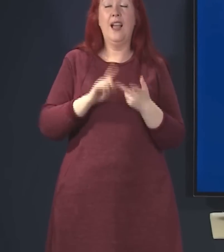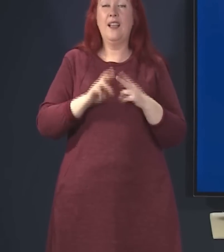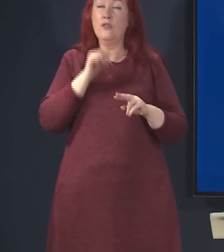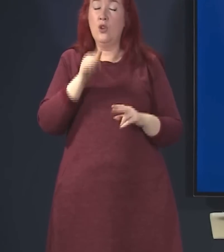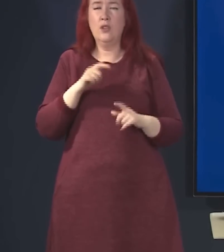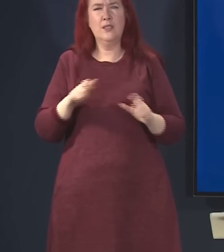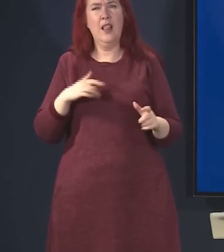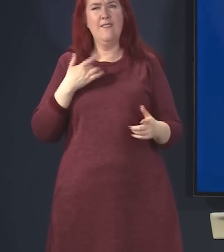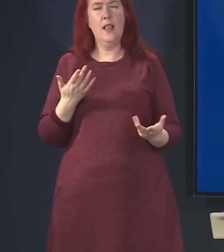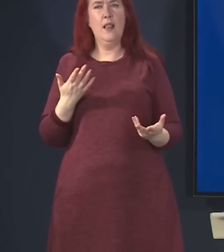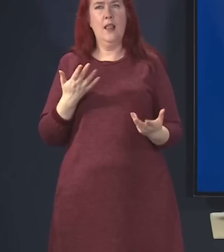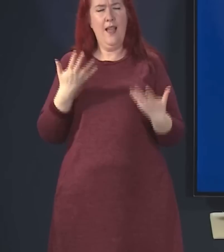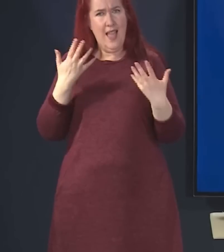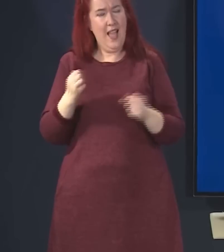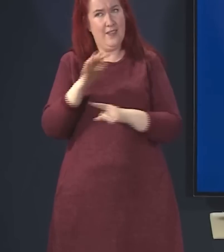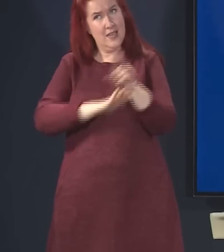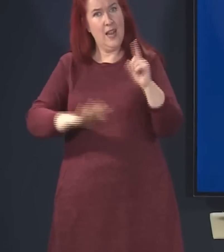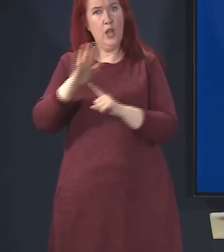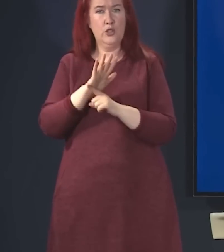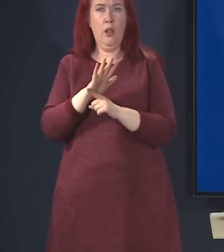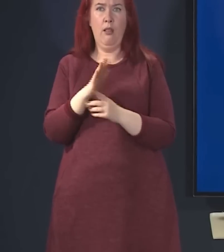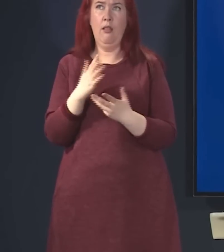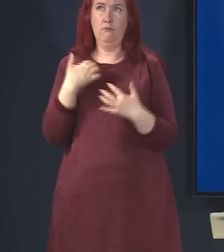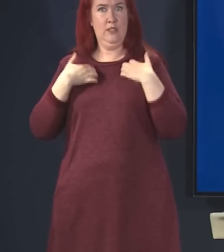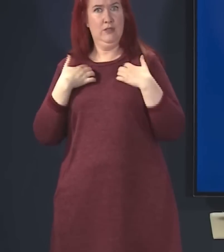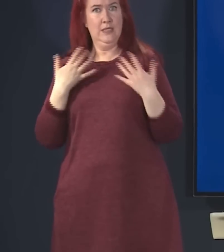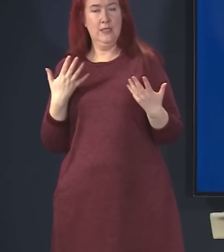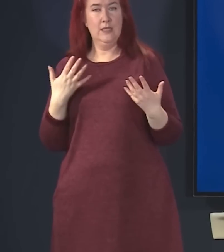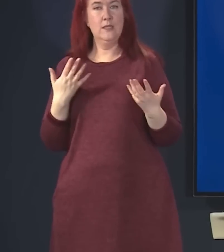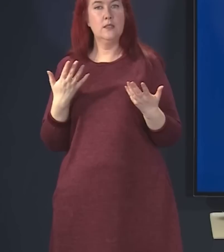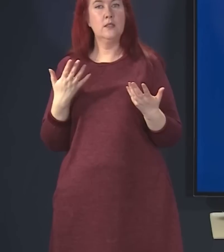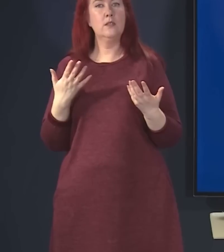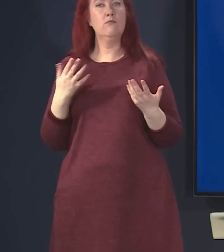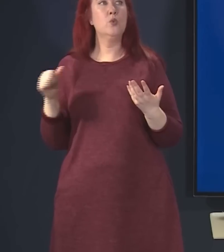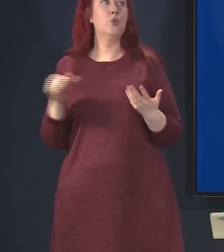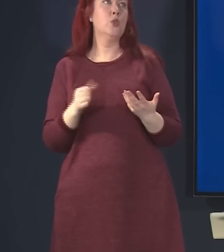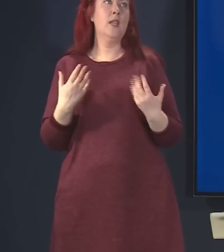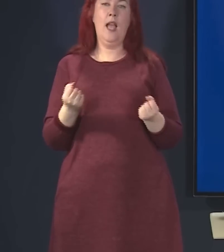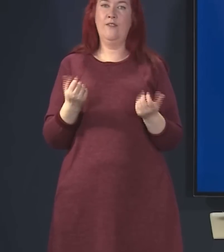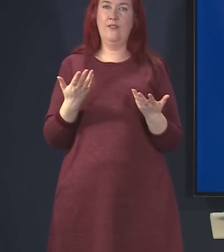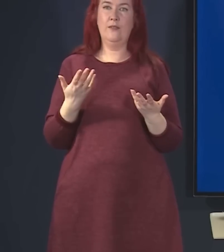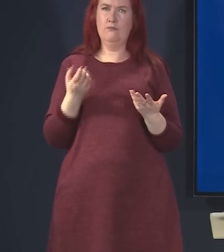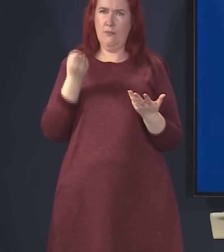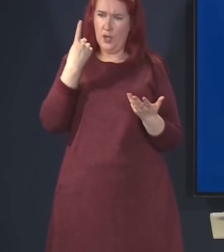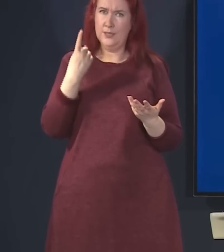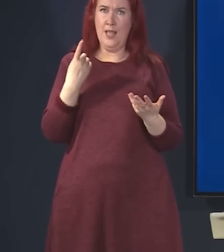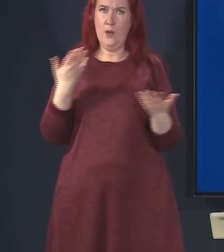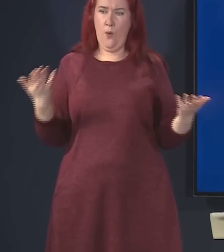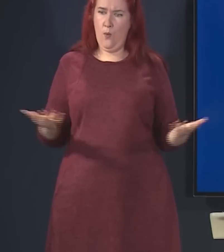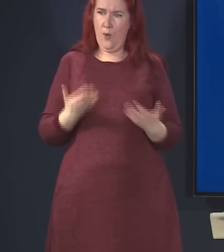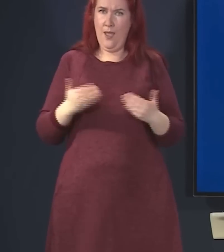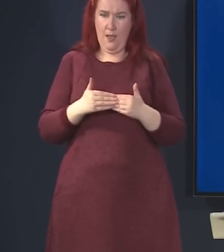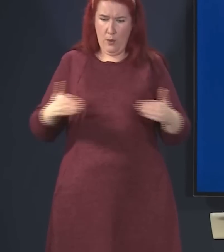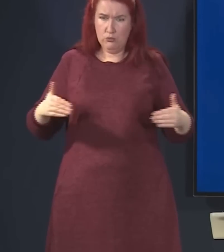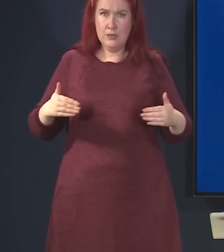there is a national public interest in having some, you know, lines drawn that tell us